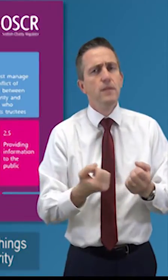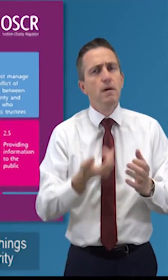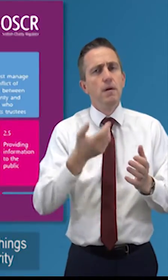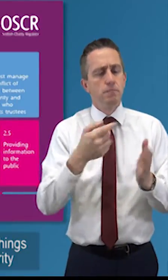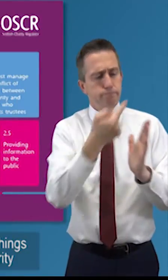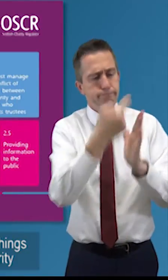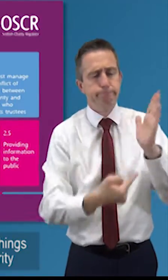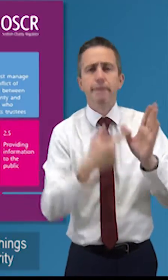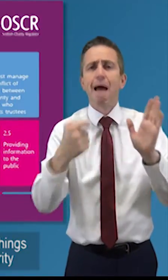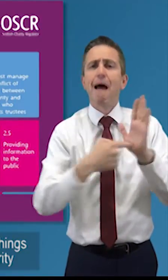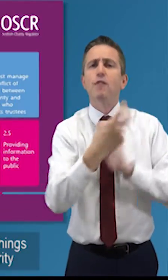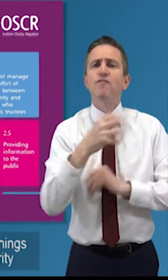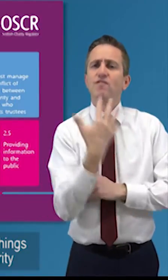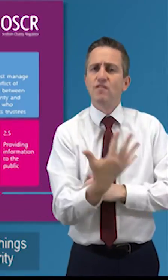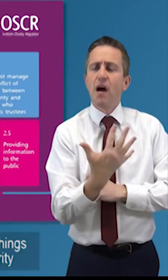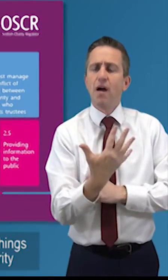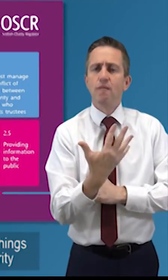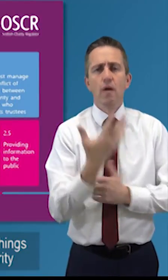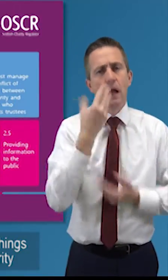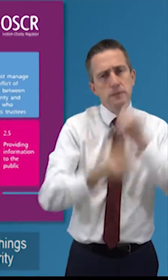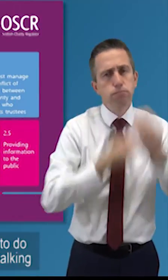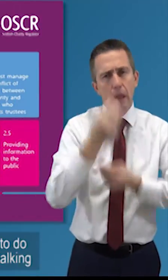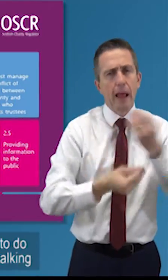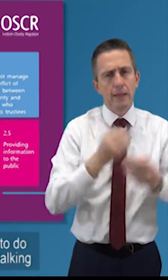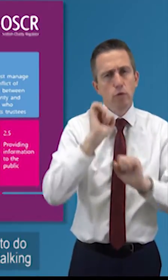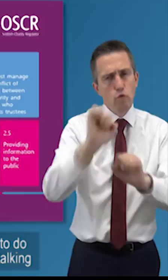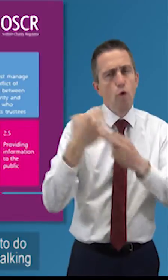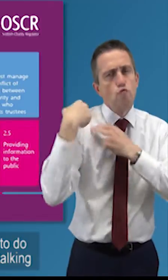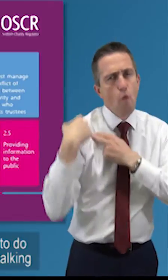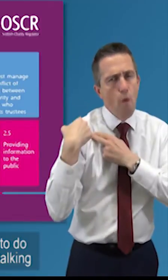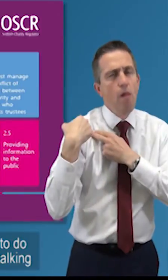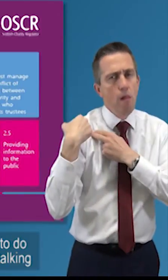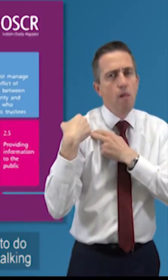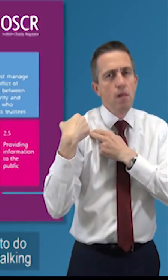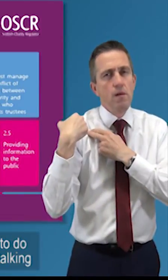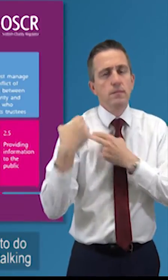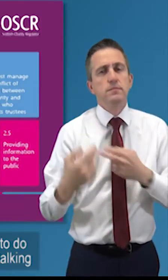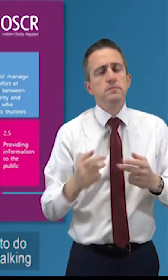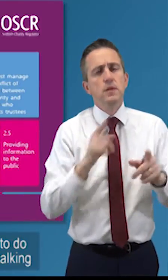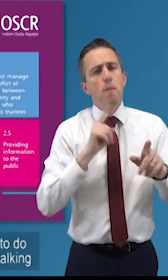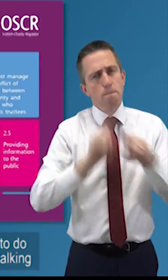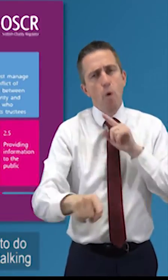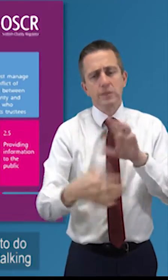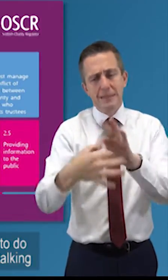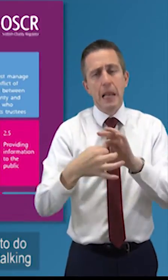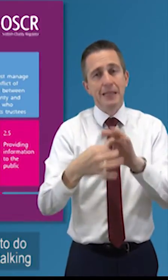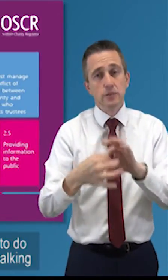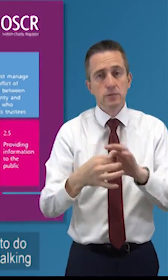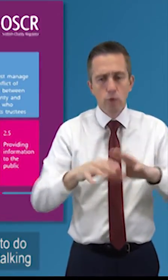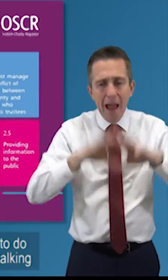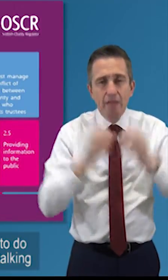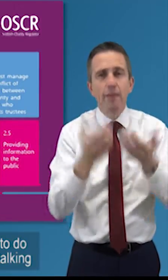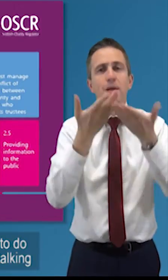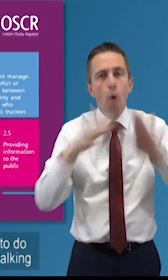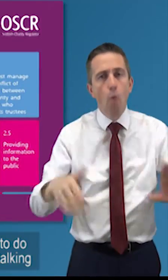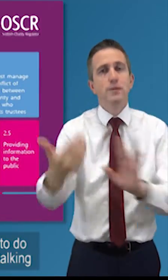the the 2005 act says you need to do as a charity trustee or the charity has to do most of those are to do with transparency it's all the